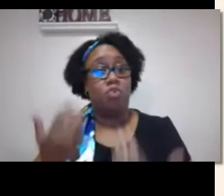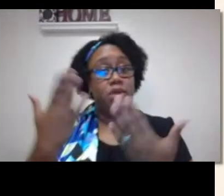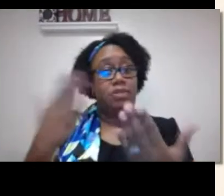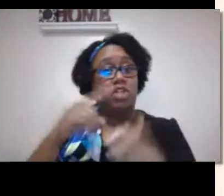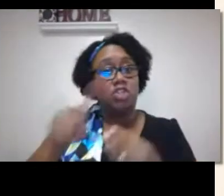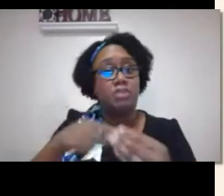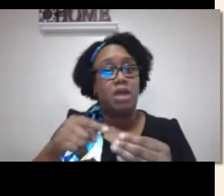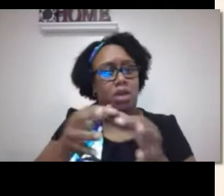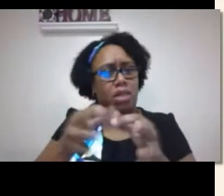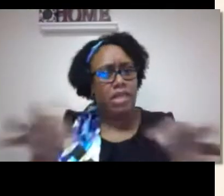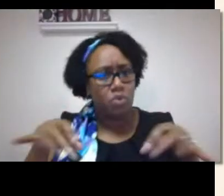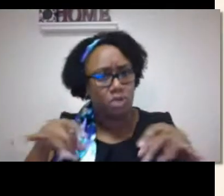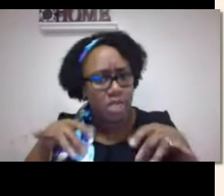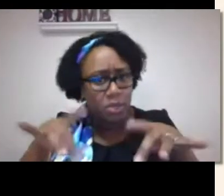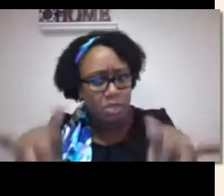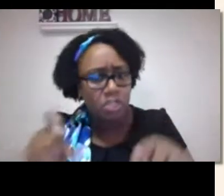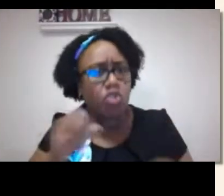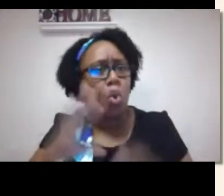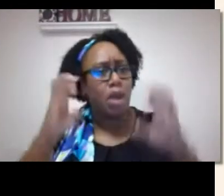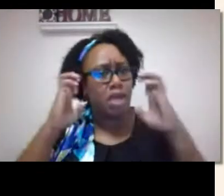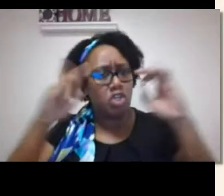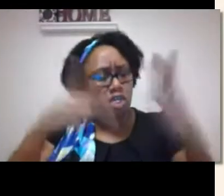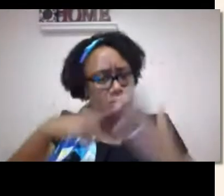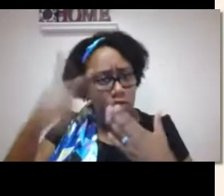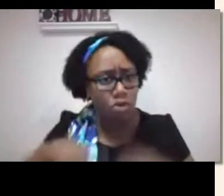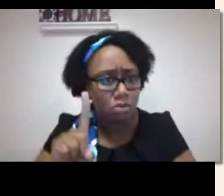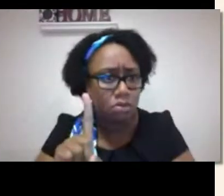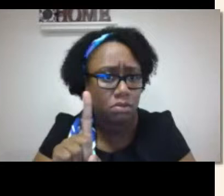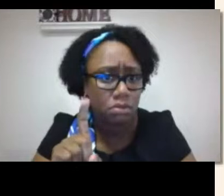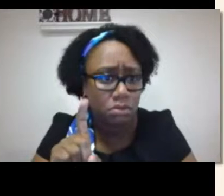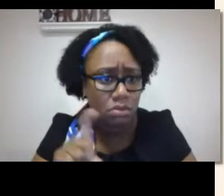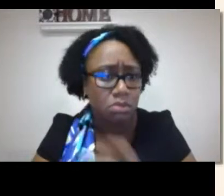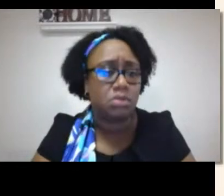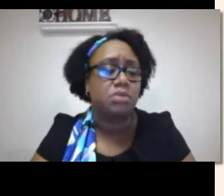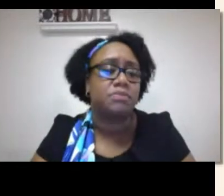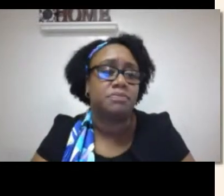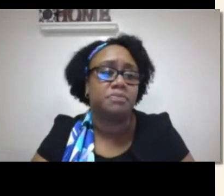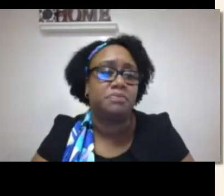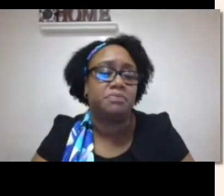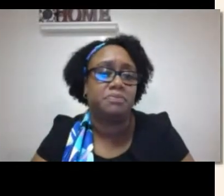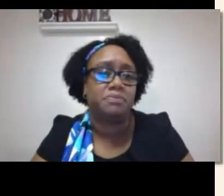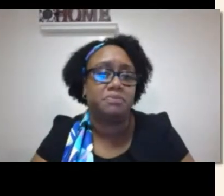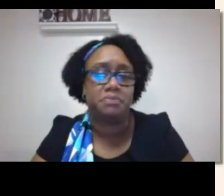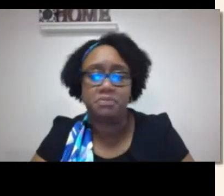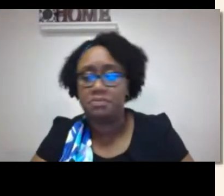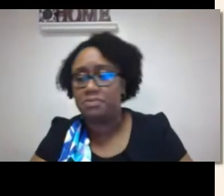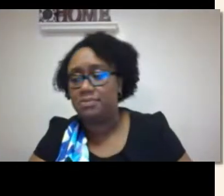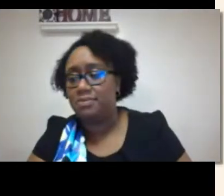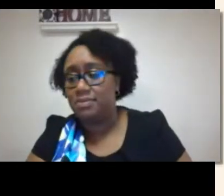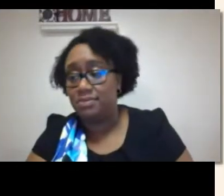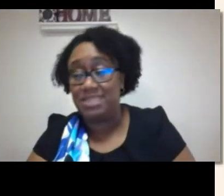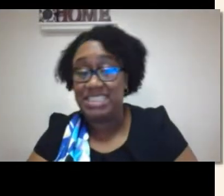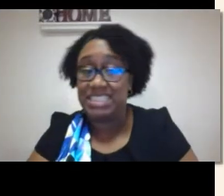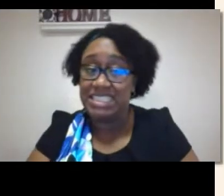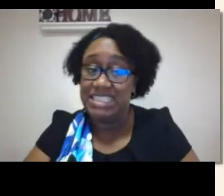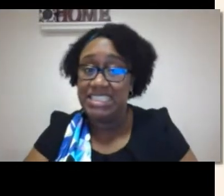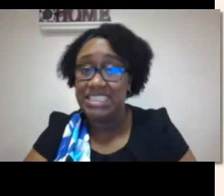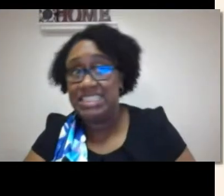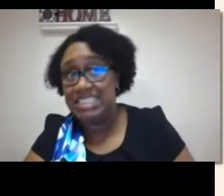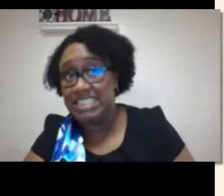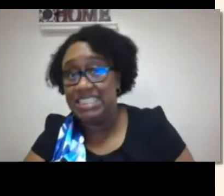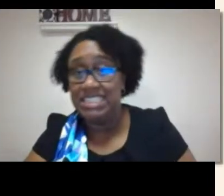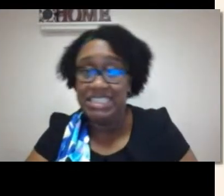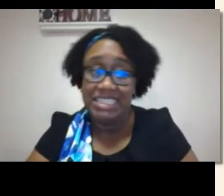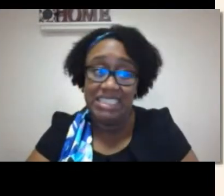Are audiologists qualified to make recommendations about language acquisition or educational